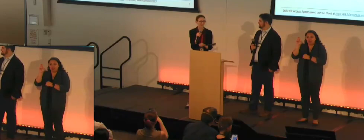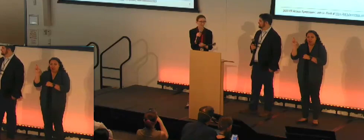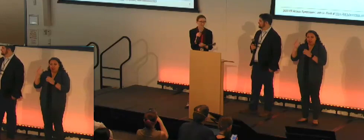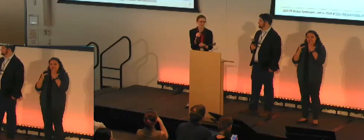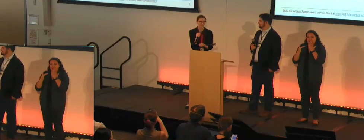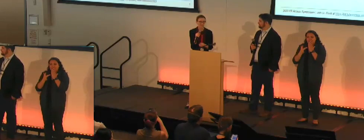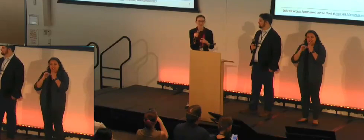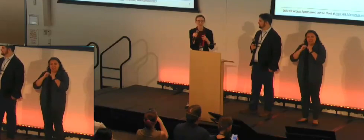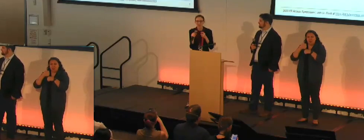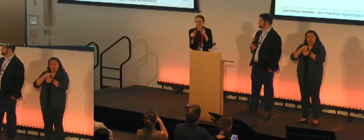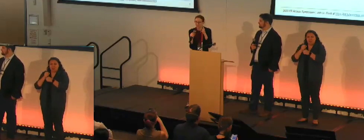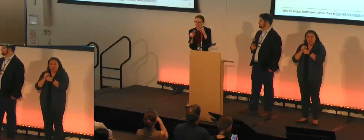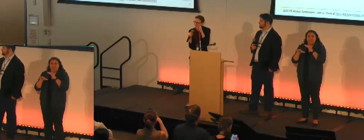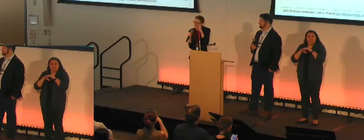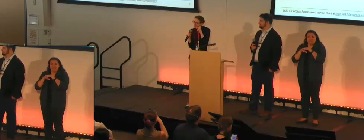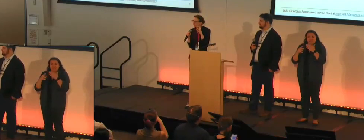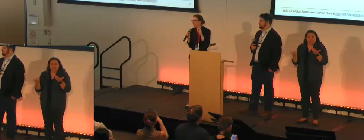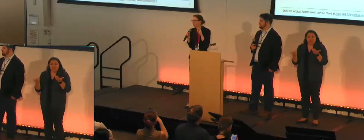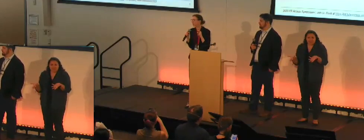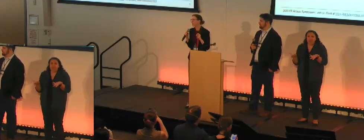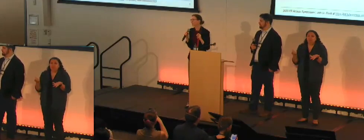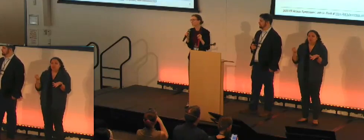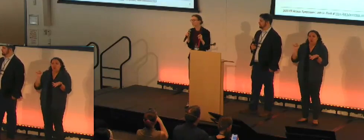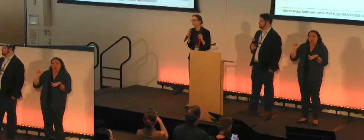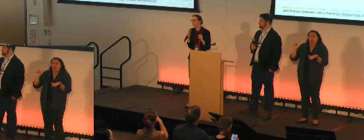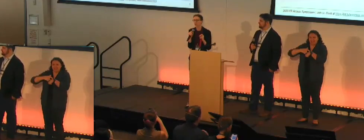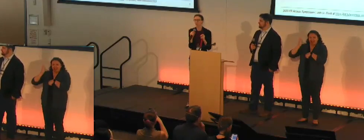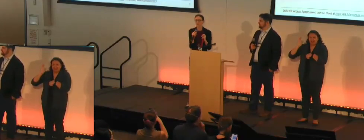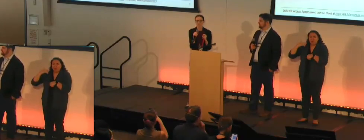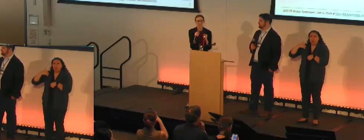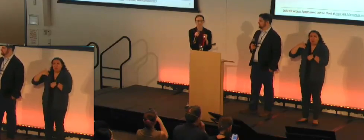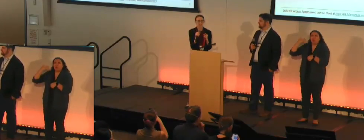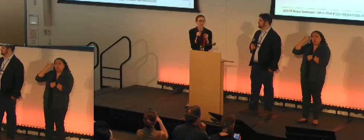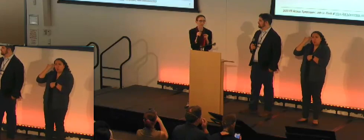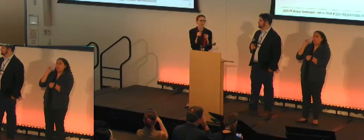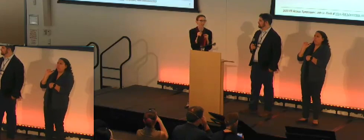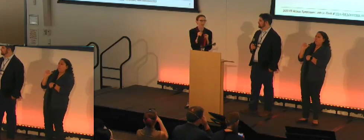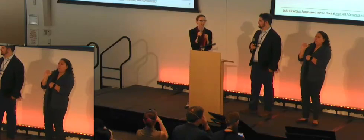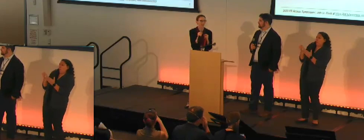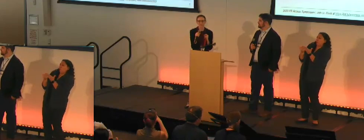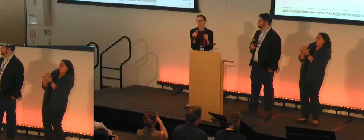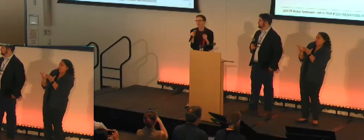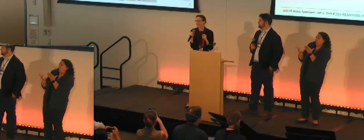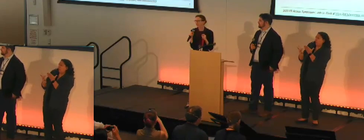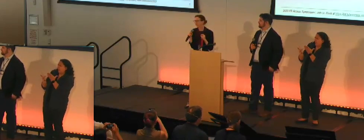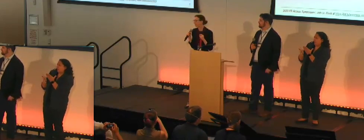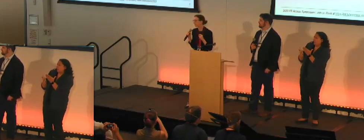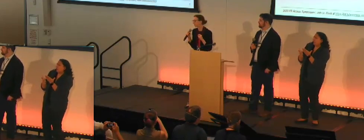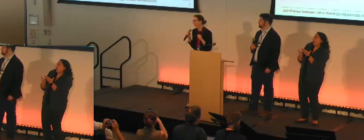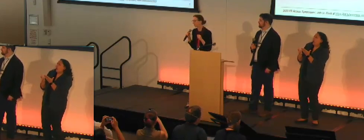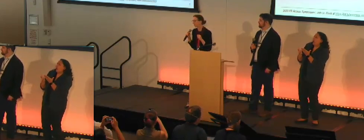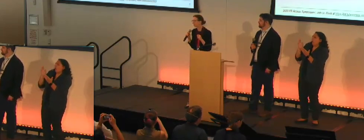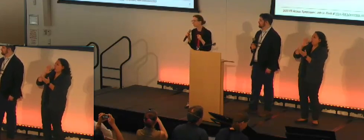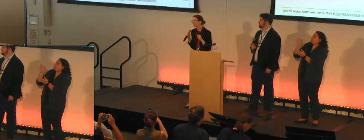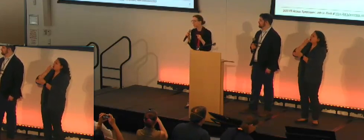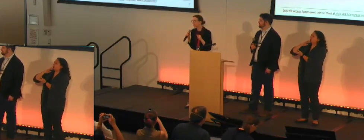accessible. So at the time, we could see that there's this new technology on the verge of becoming completely mainstream